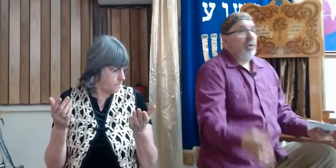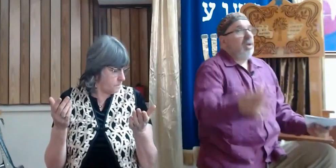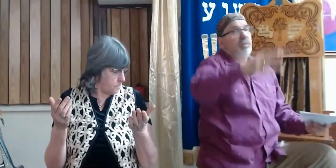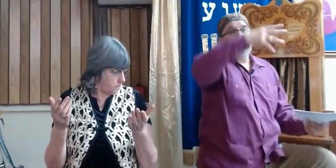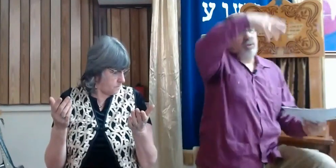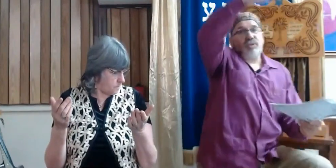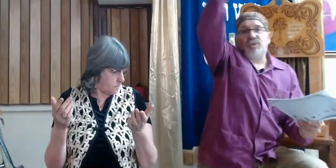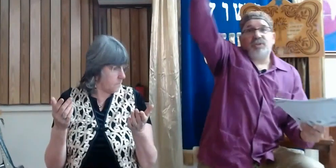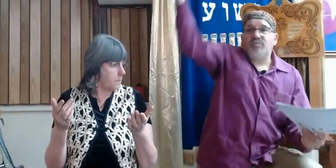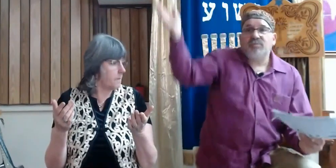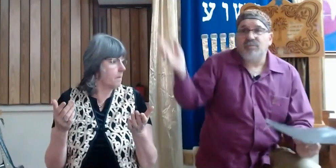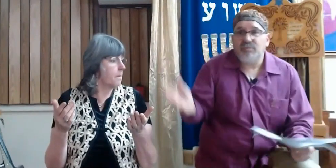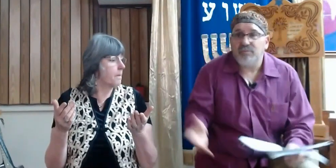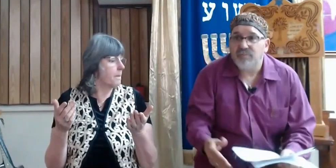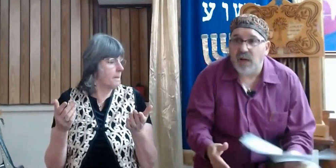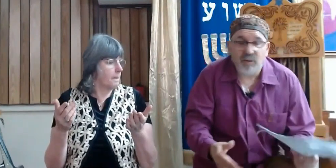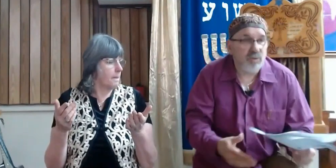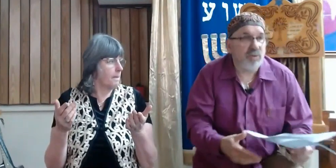though he was